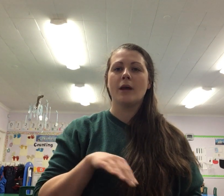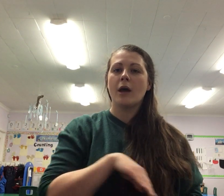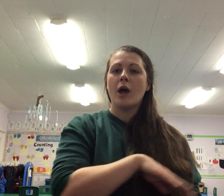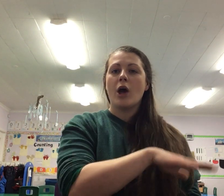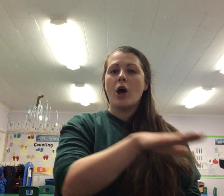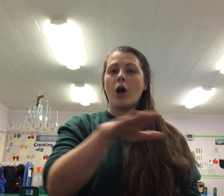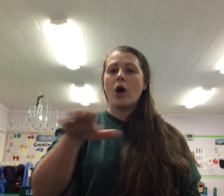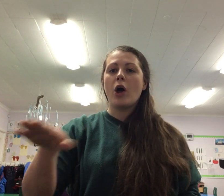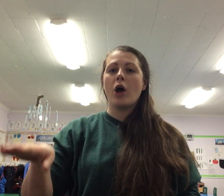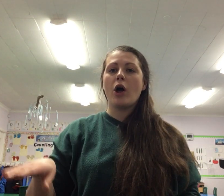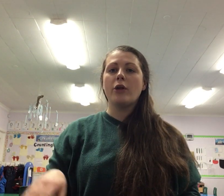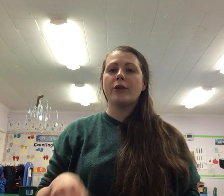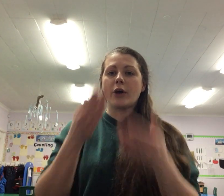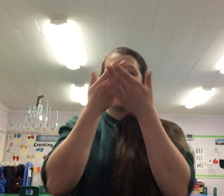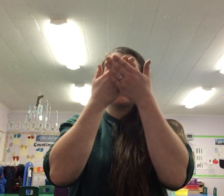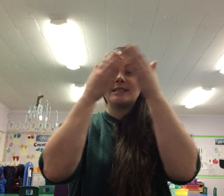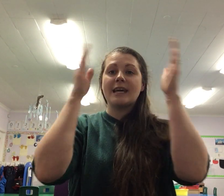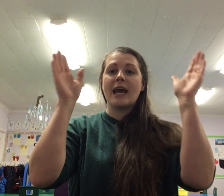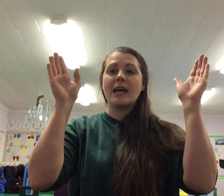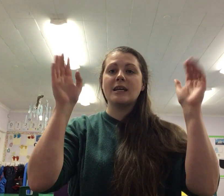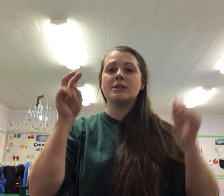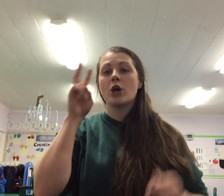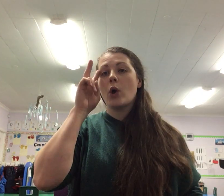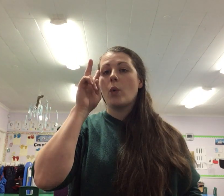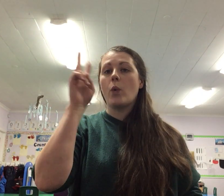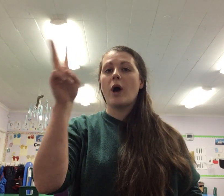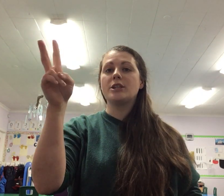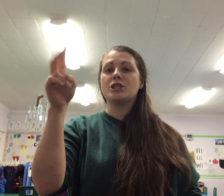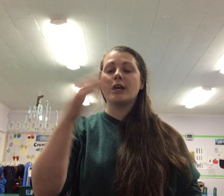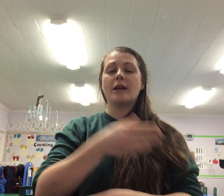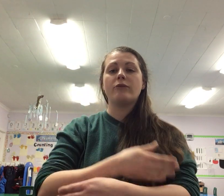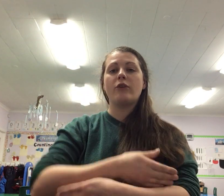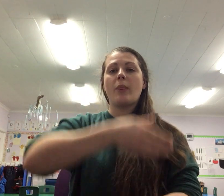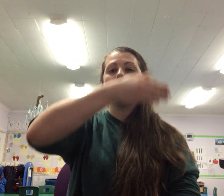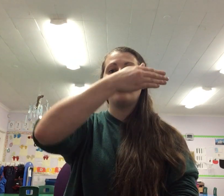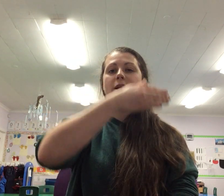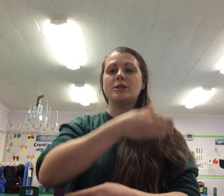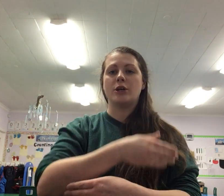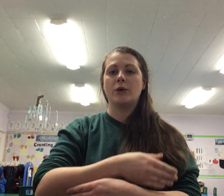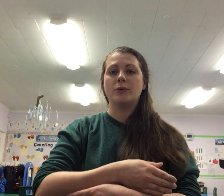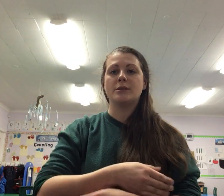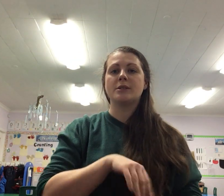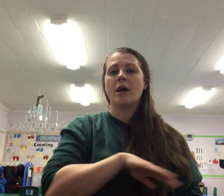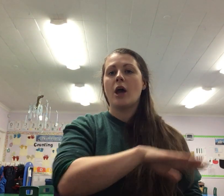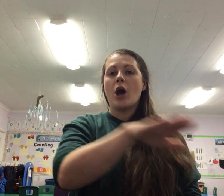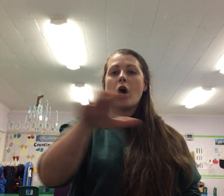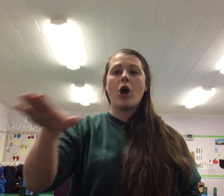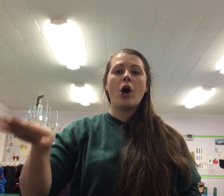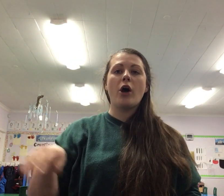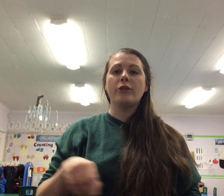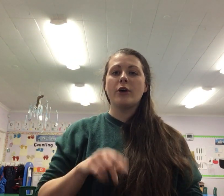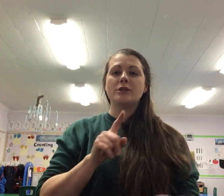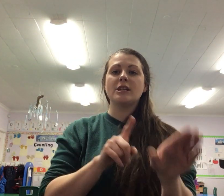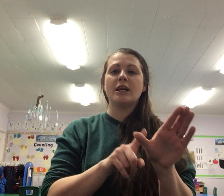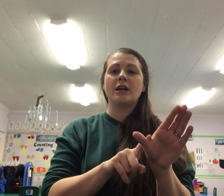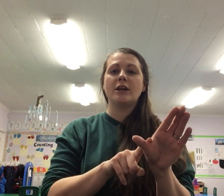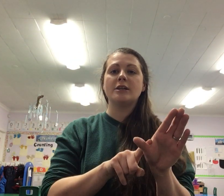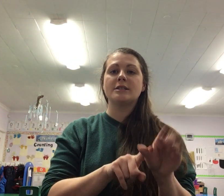All those days watching from the windows, all those years